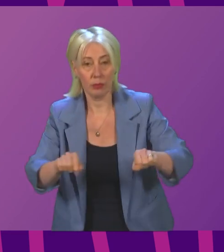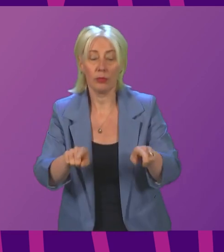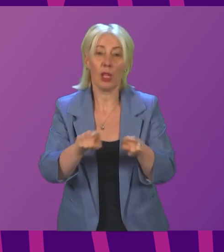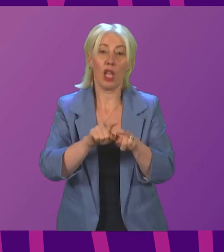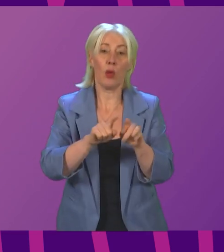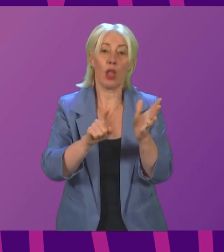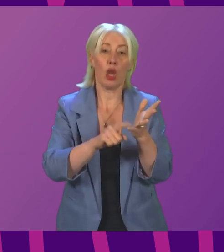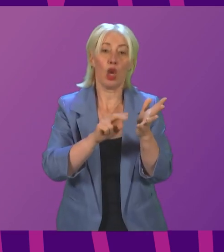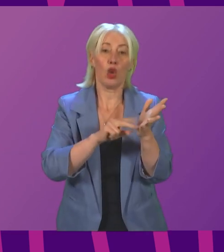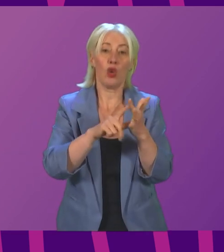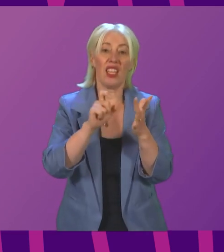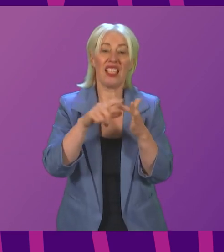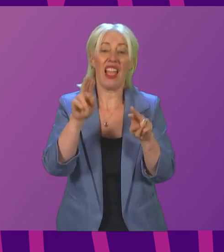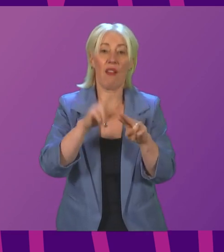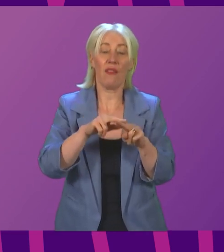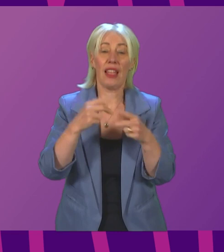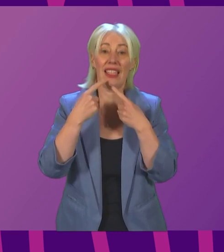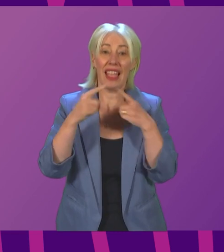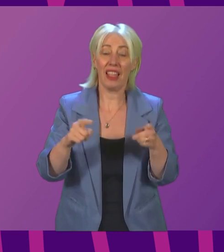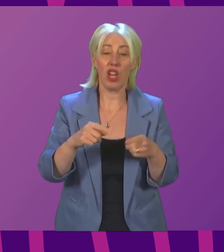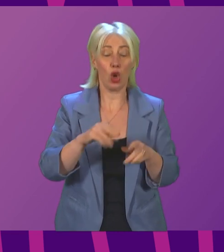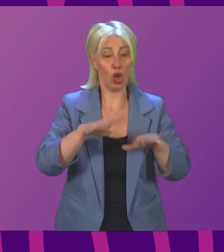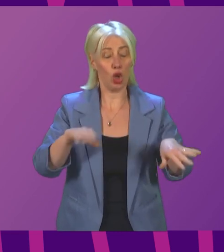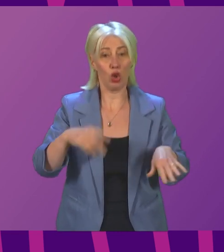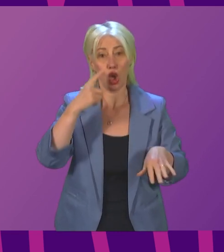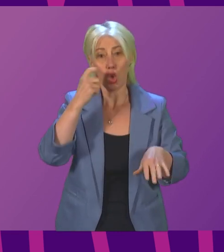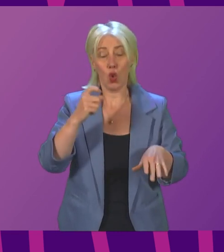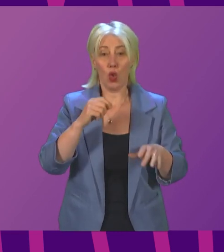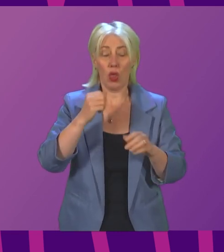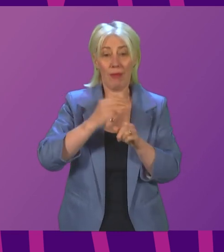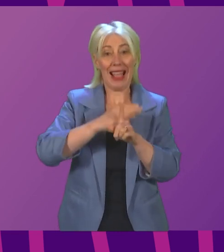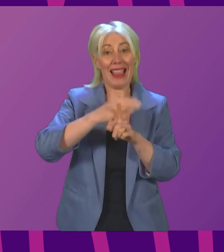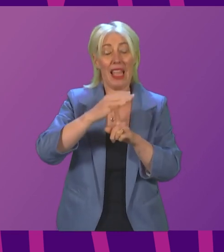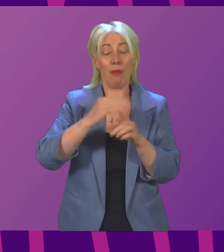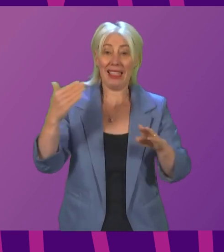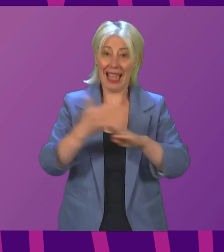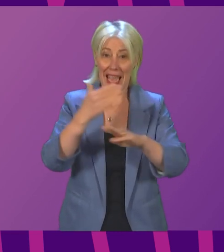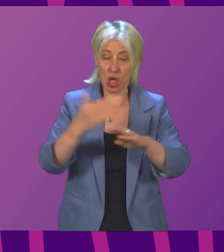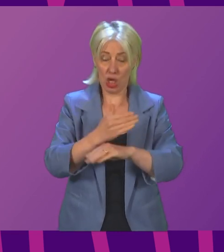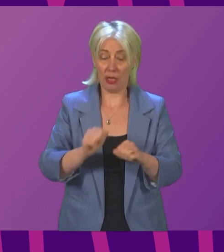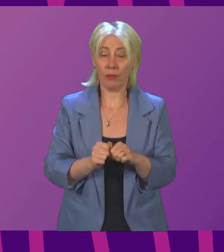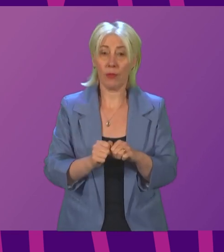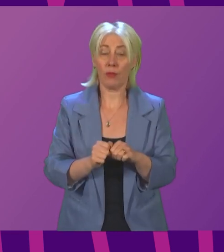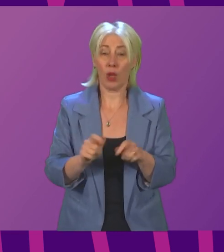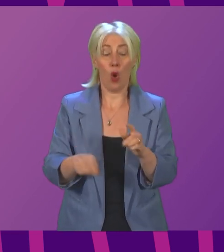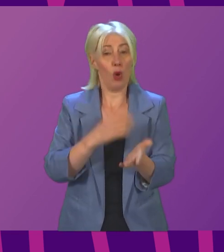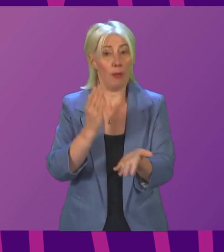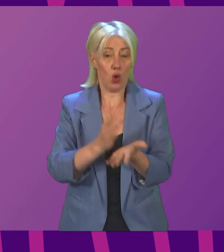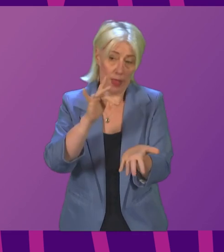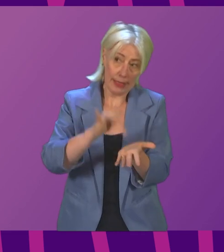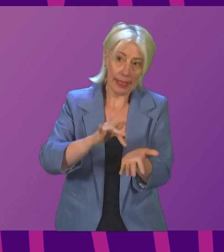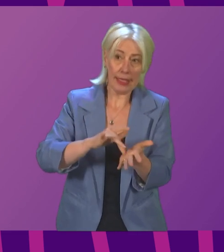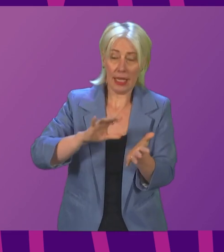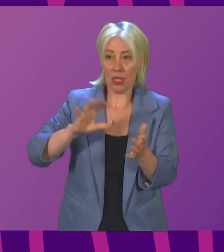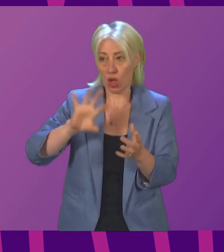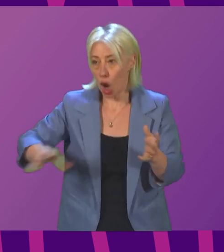Declaration on Children, Youth and Climate Action. Second, we worked hard to ensure that cities, states, regions and devolved governments